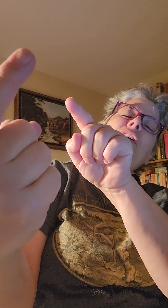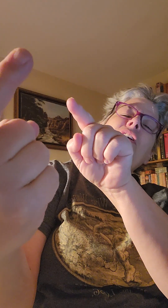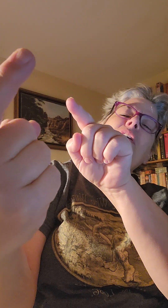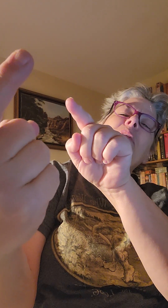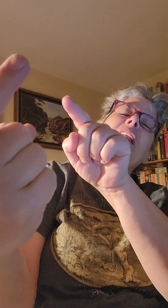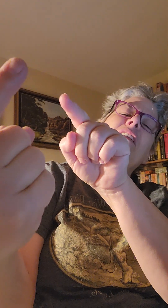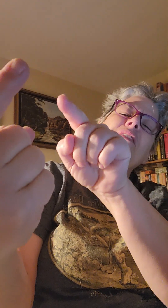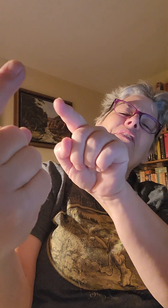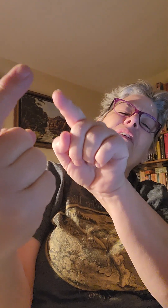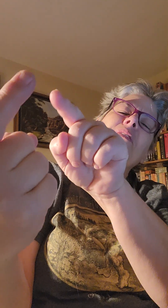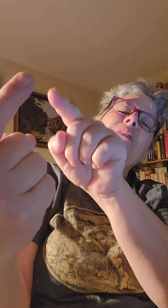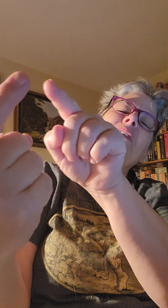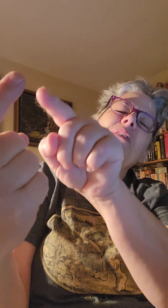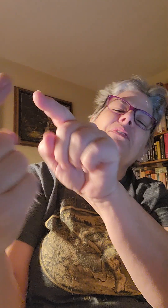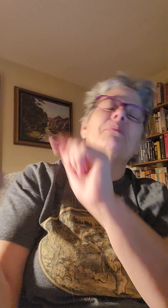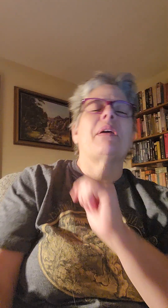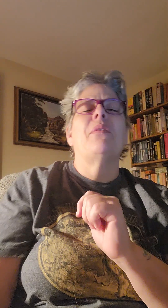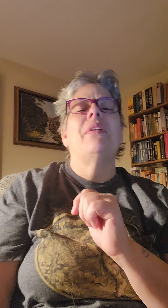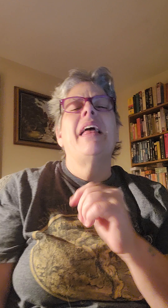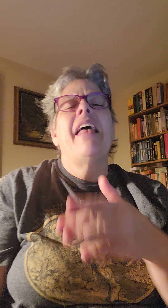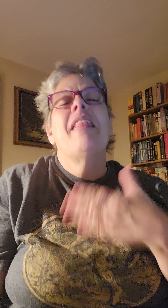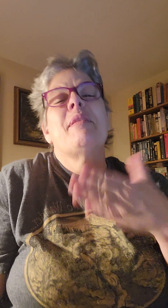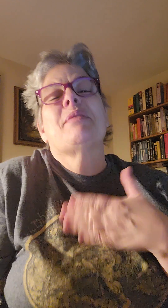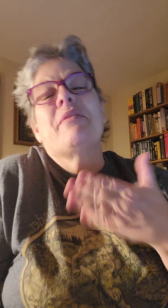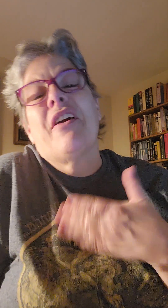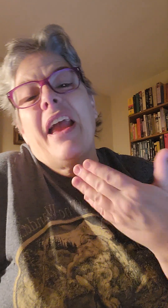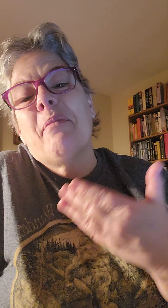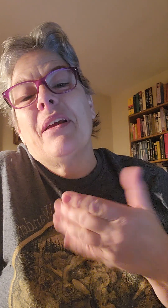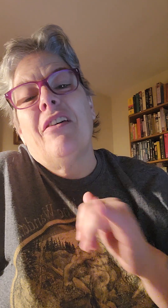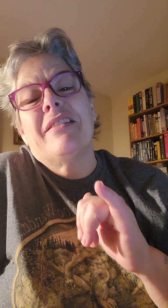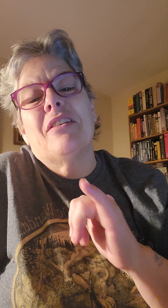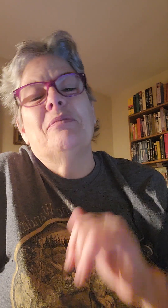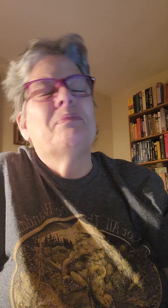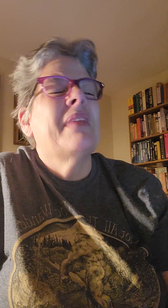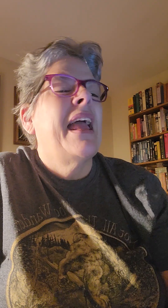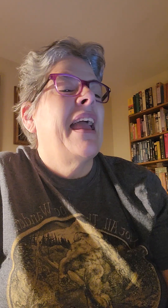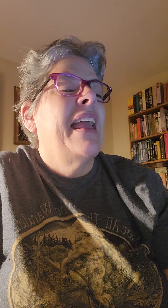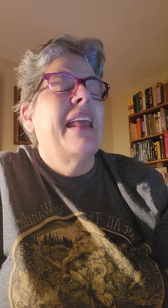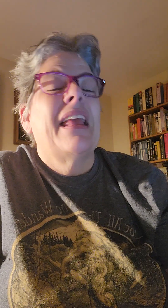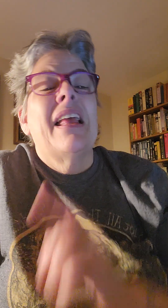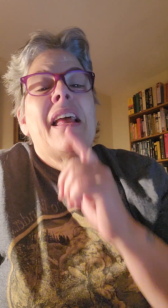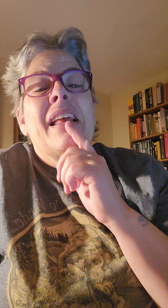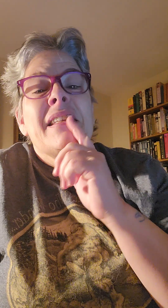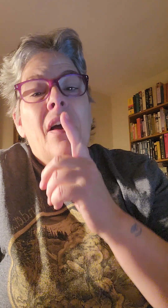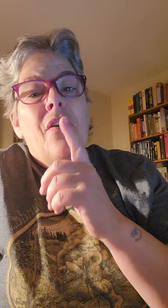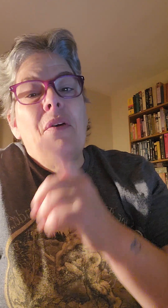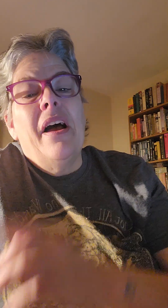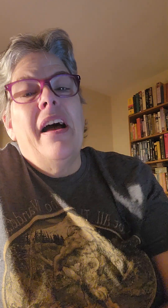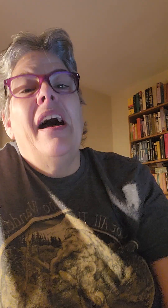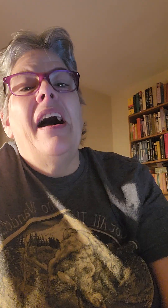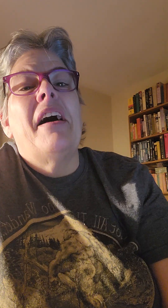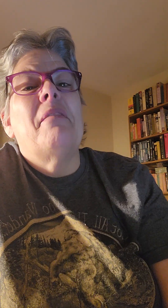getting closer and closer and closer and to my goal. And it makes me very happy also. So, um,